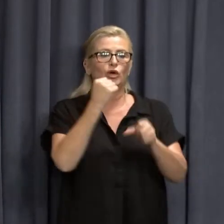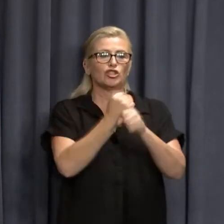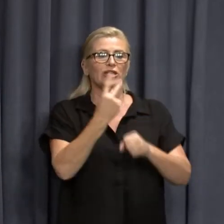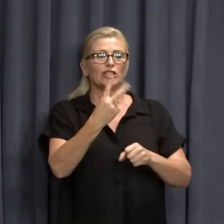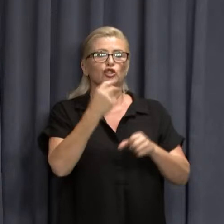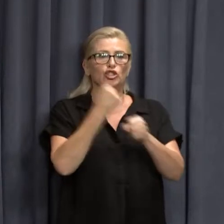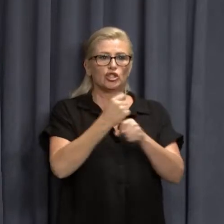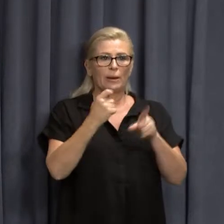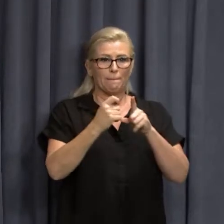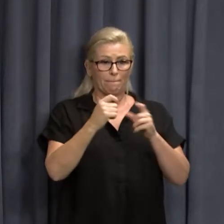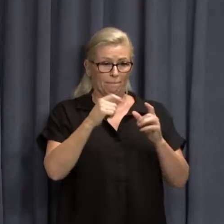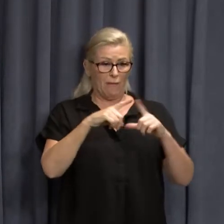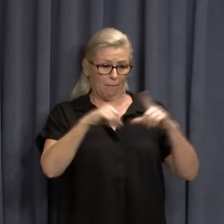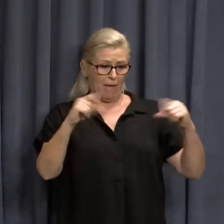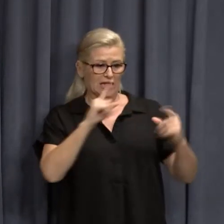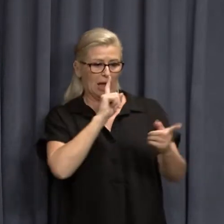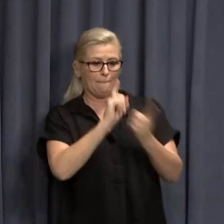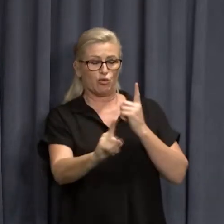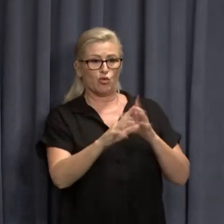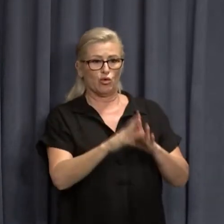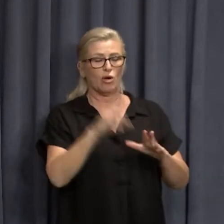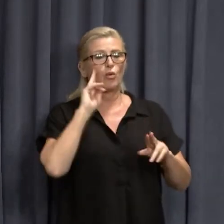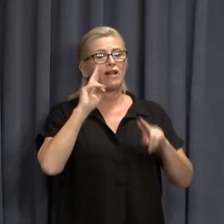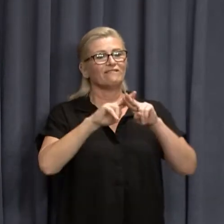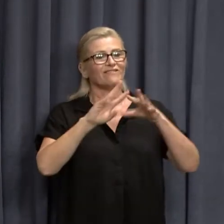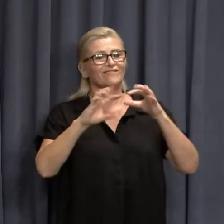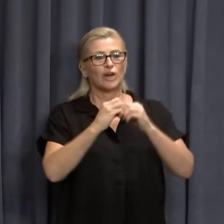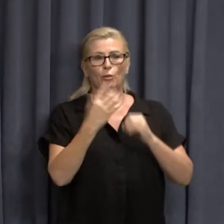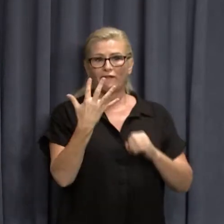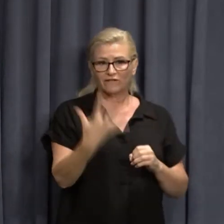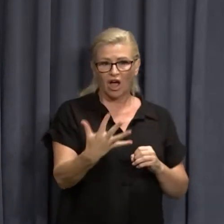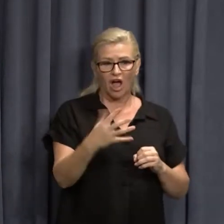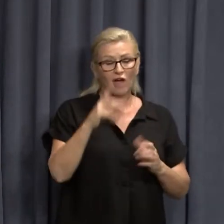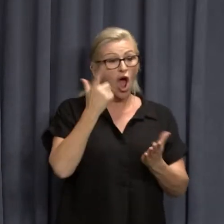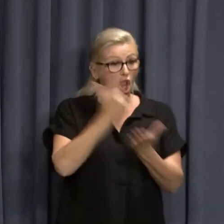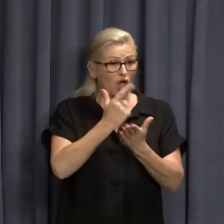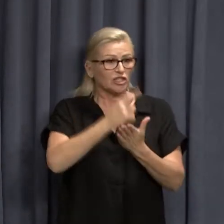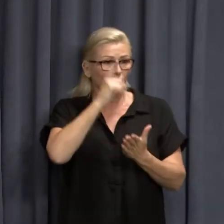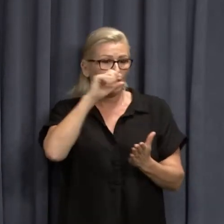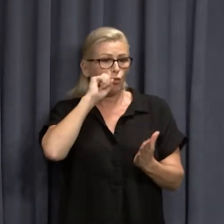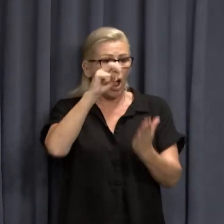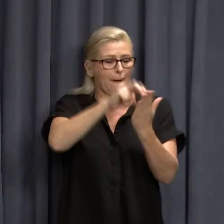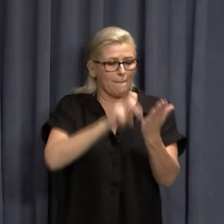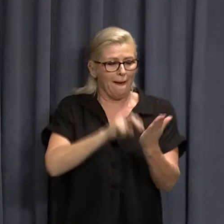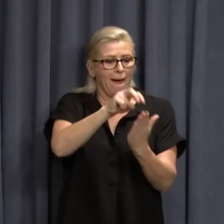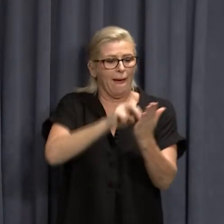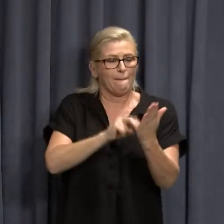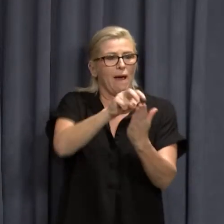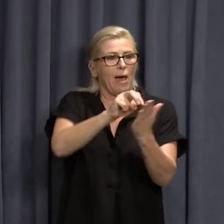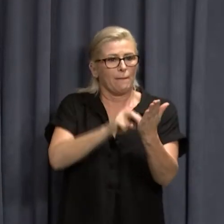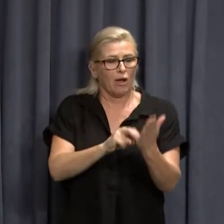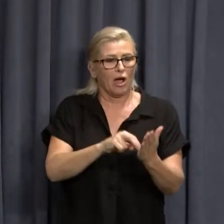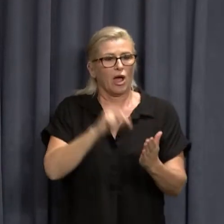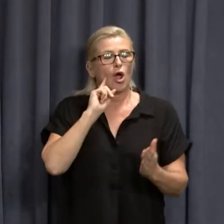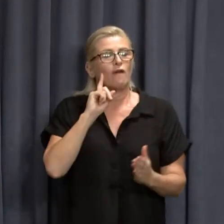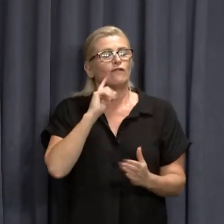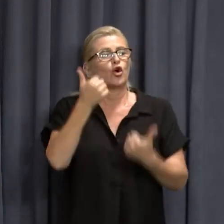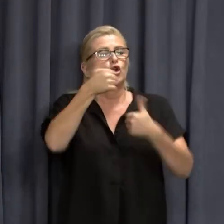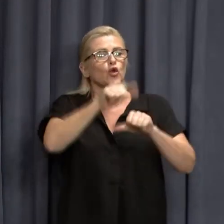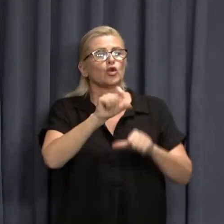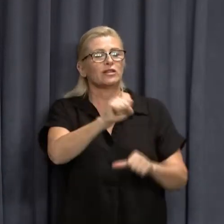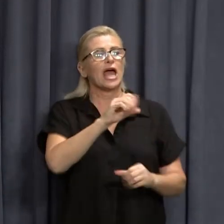Come February 5, it's probably expected that a lot of people will be applying for G2G passes to get used to those compassionate